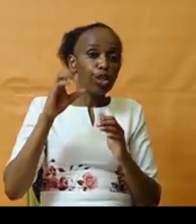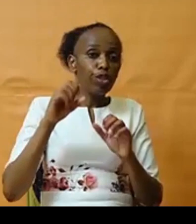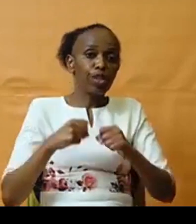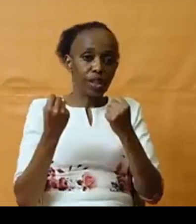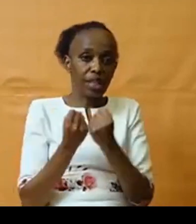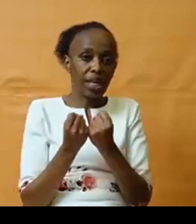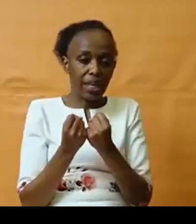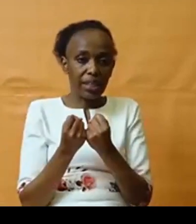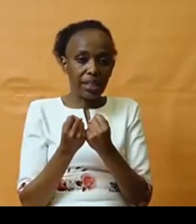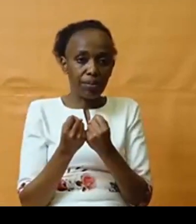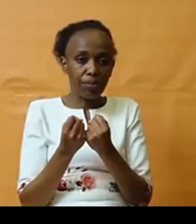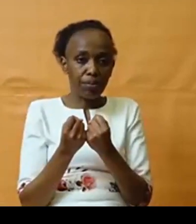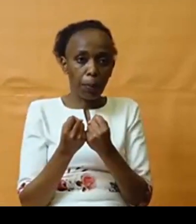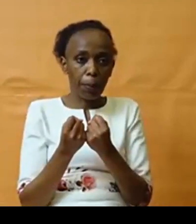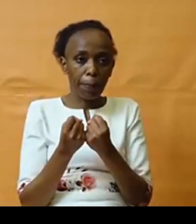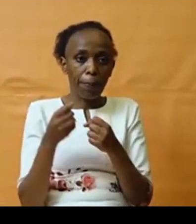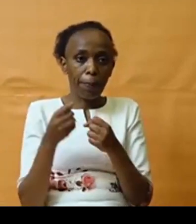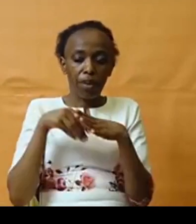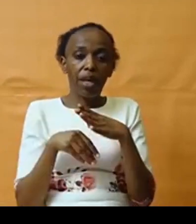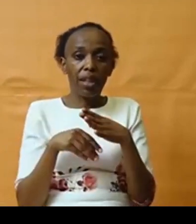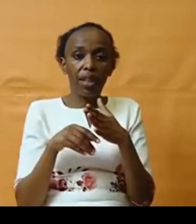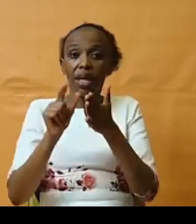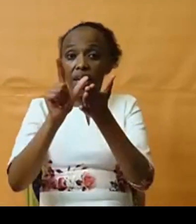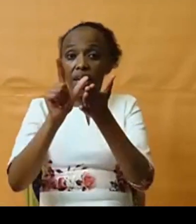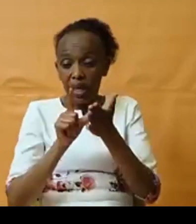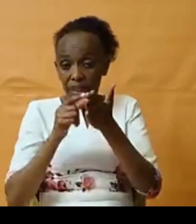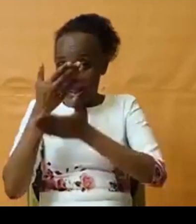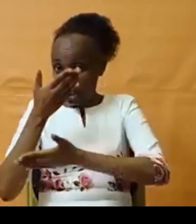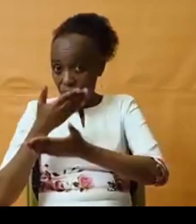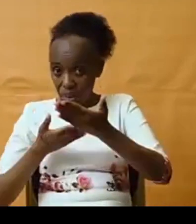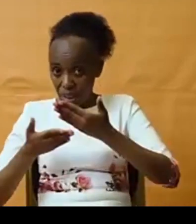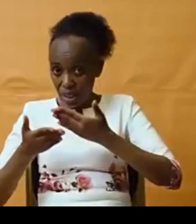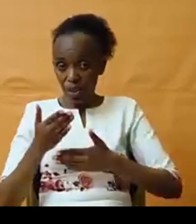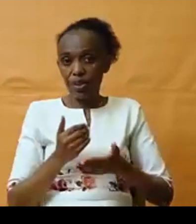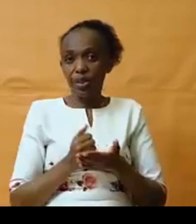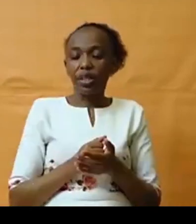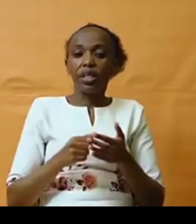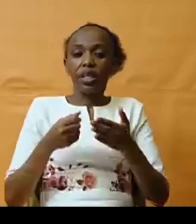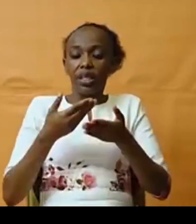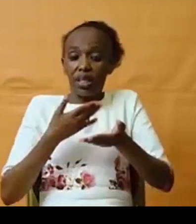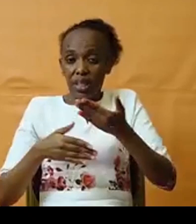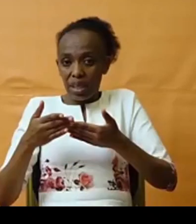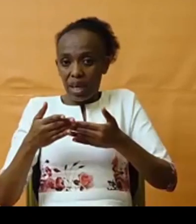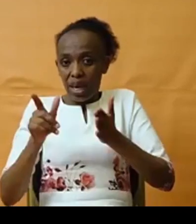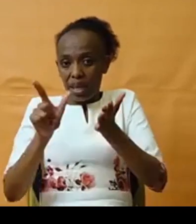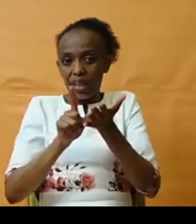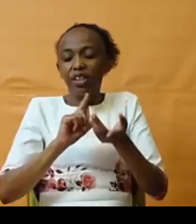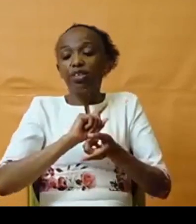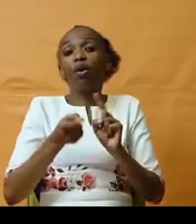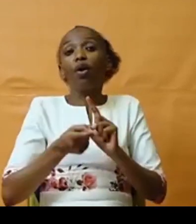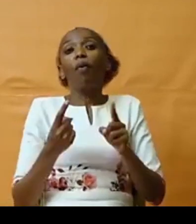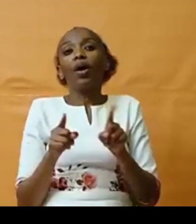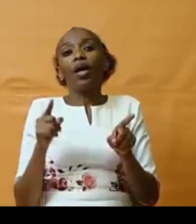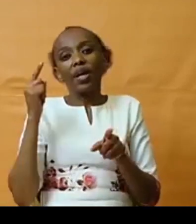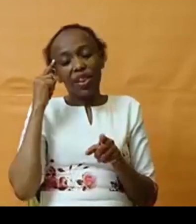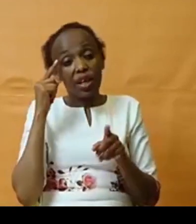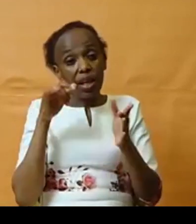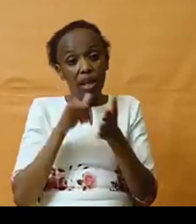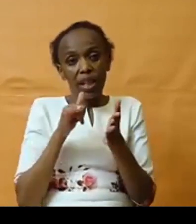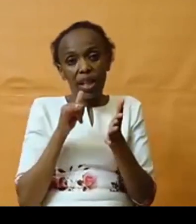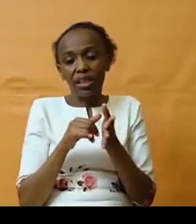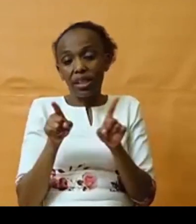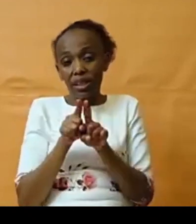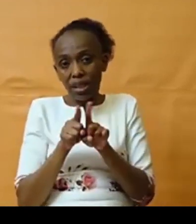in the debt negotiations, debt reforms. But also, I think that also has a responsibility of